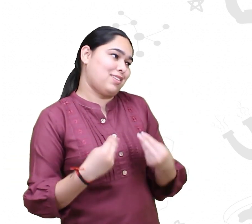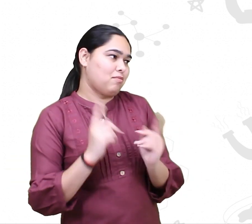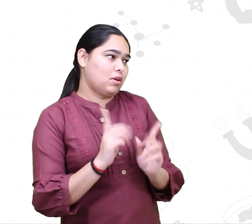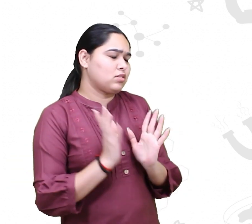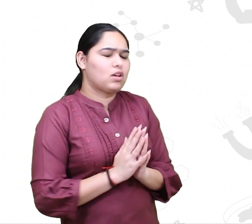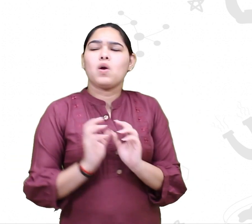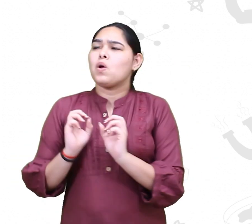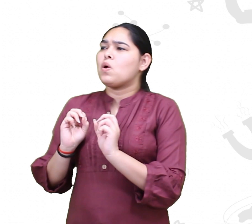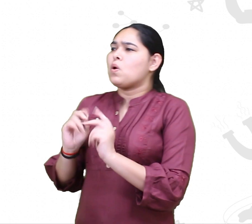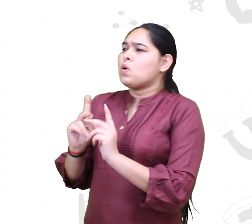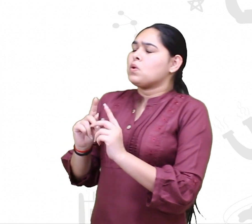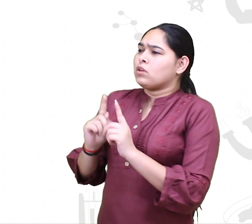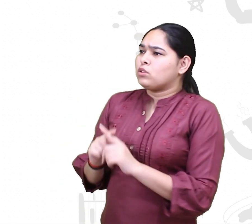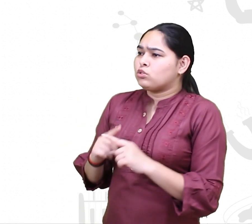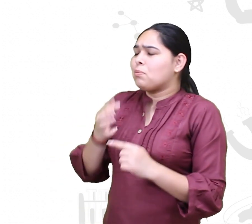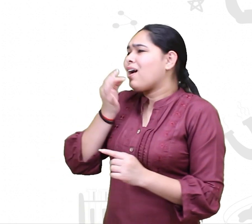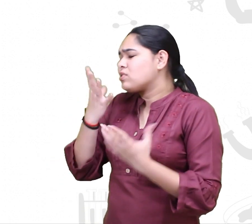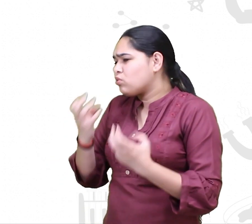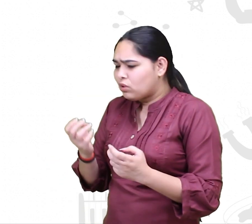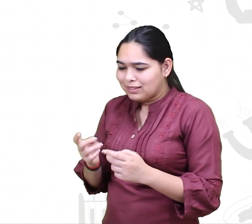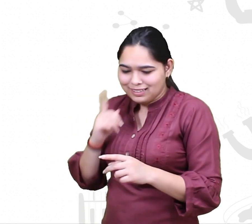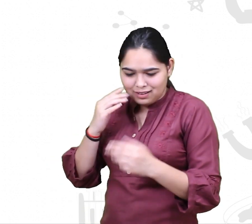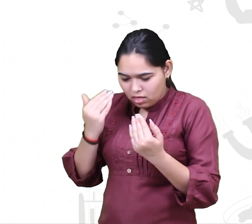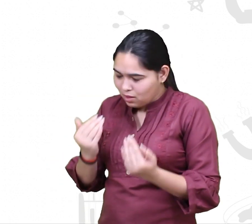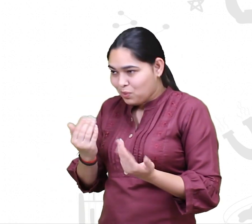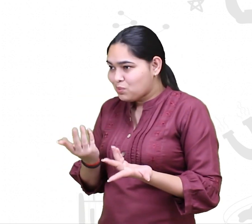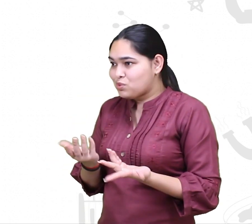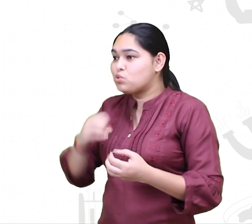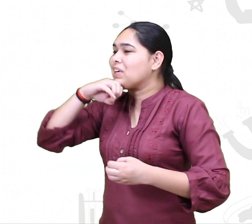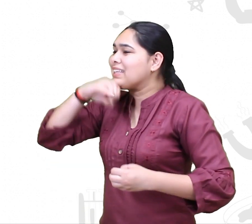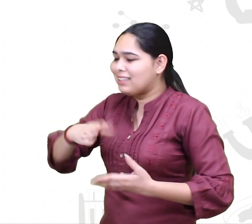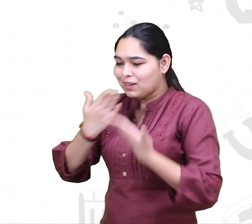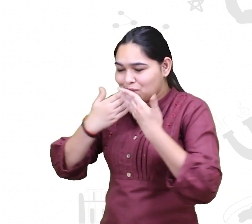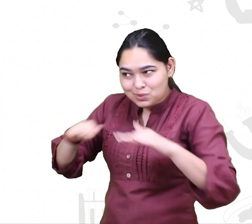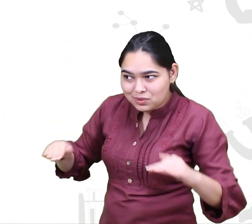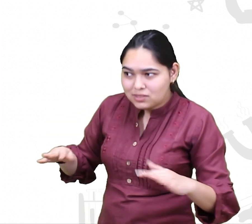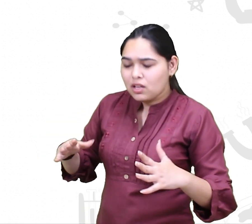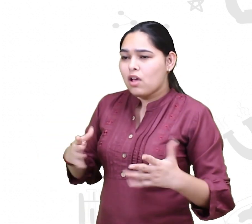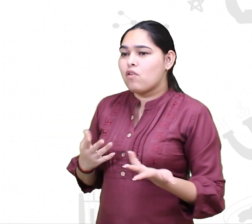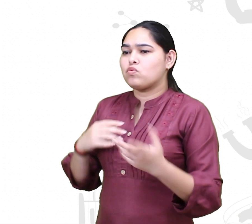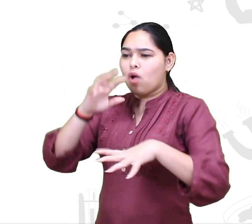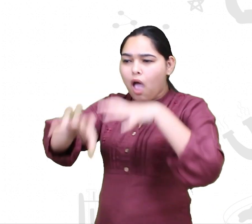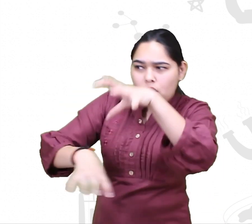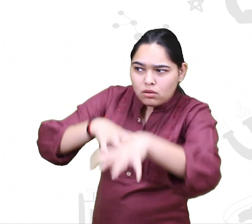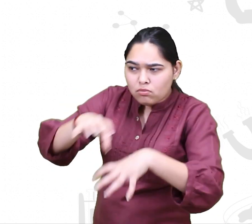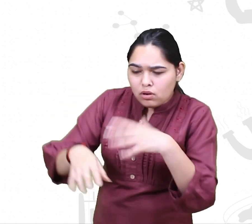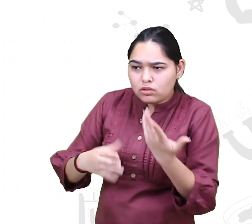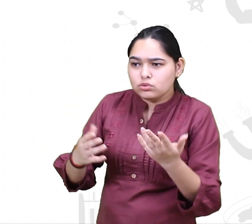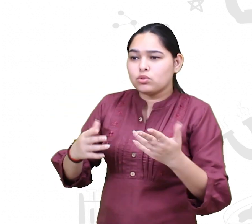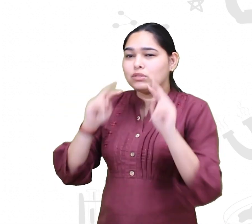I would want to ask you, if there's a younger generation who also enjoys watching animals, learning their behavior,